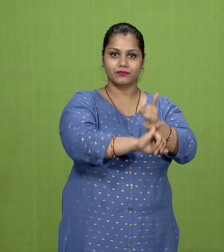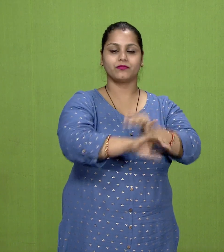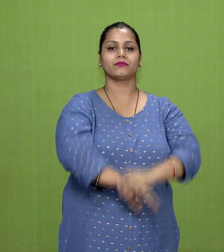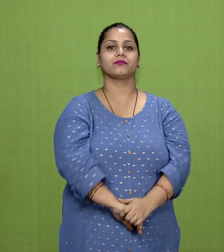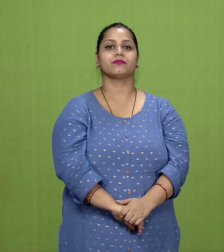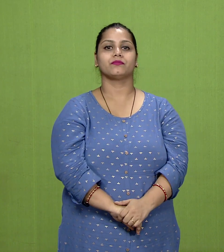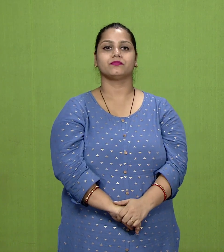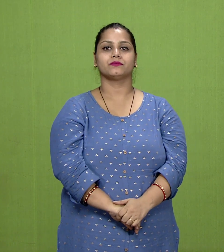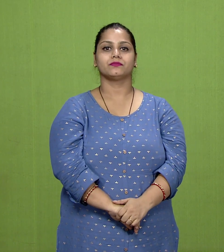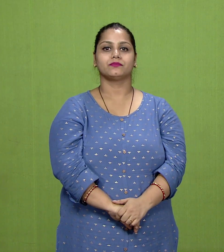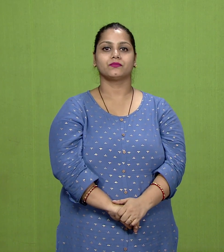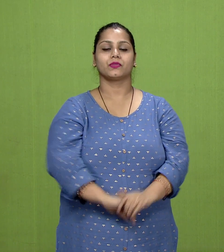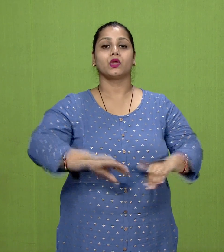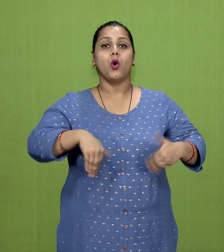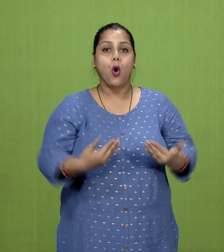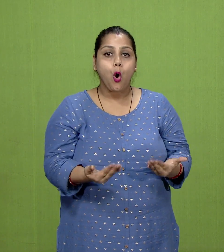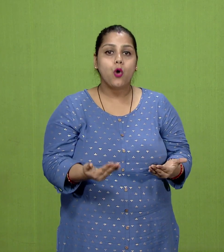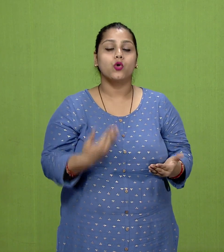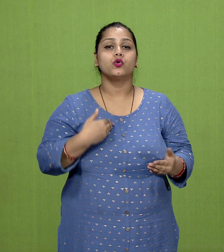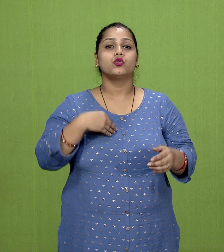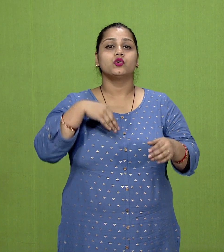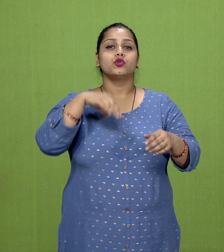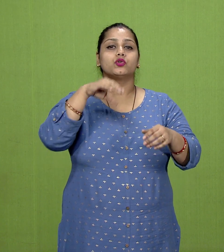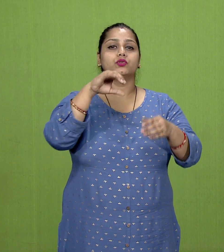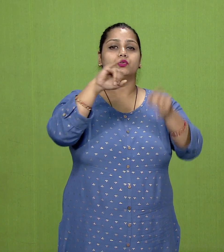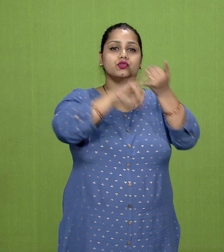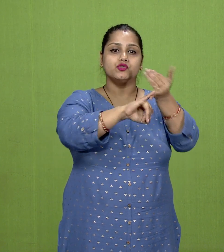and Shudras the